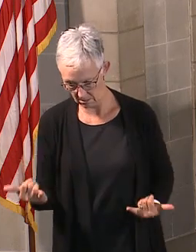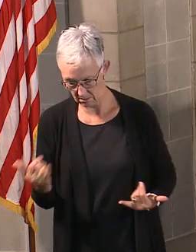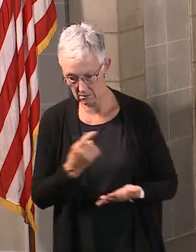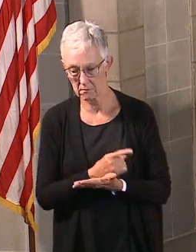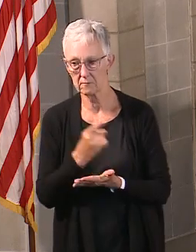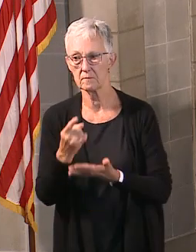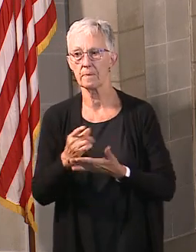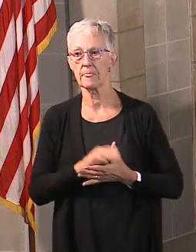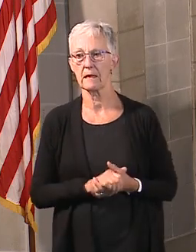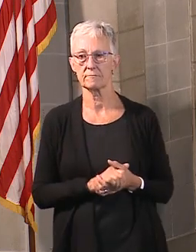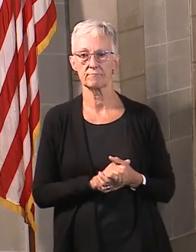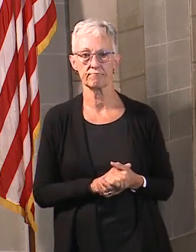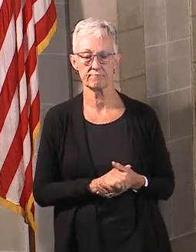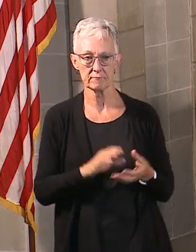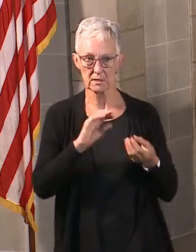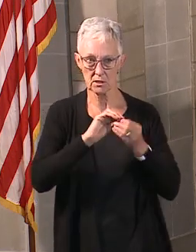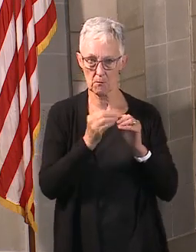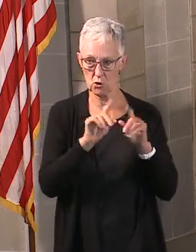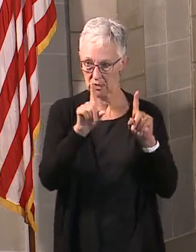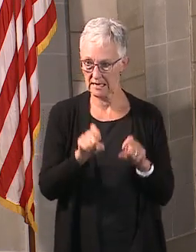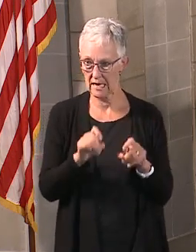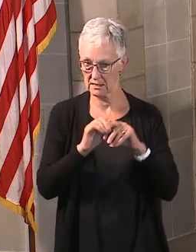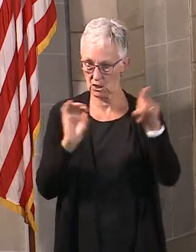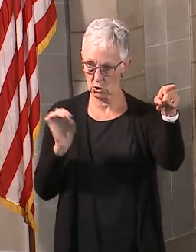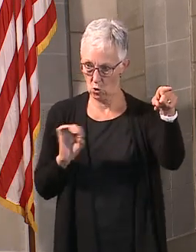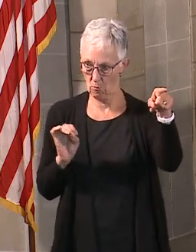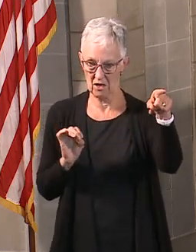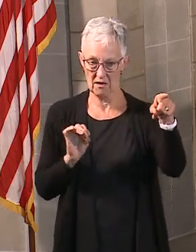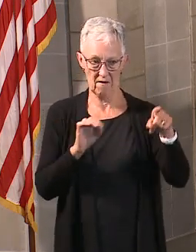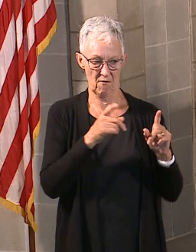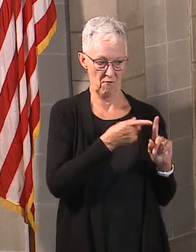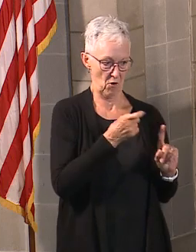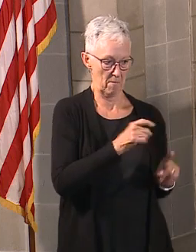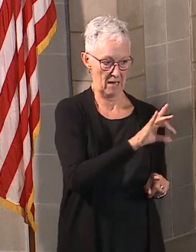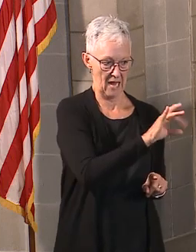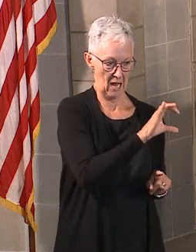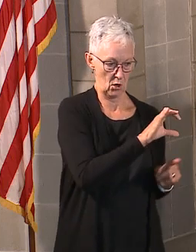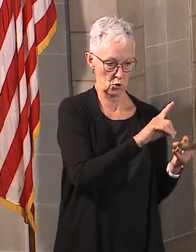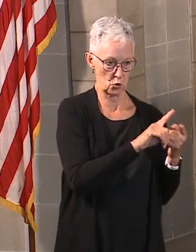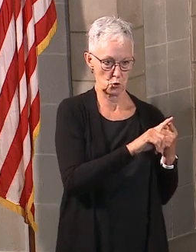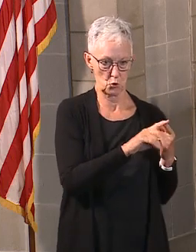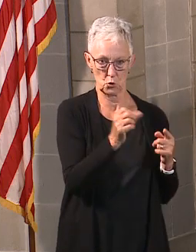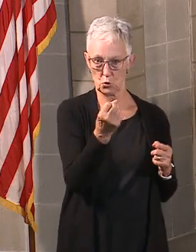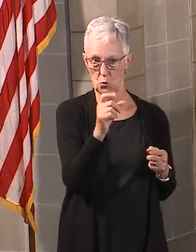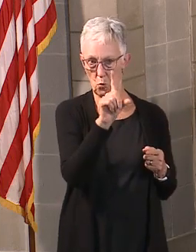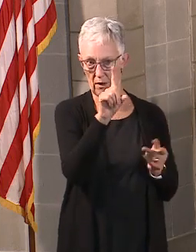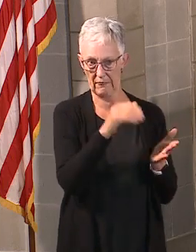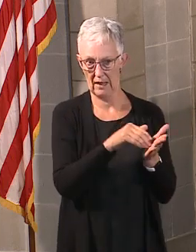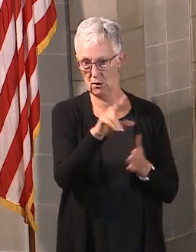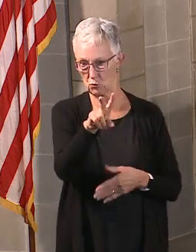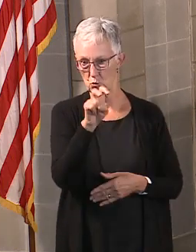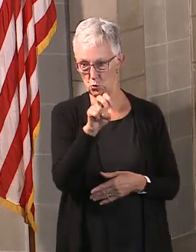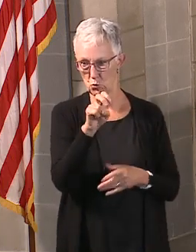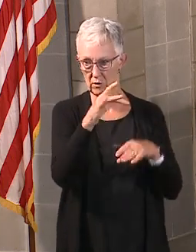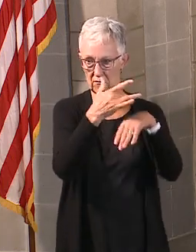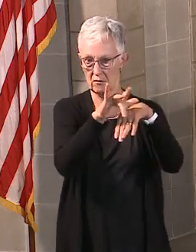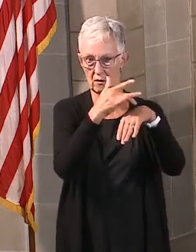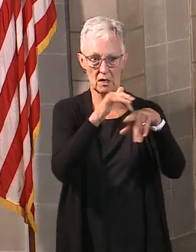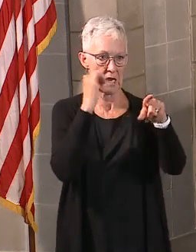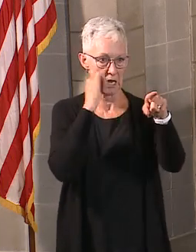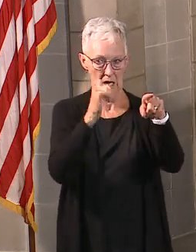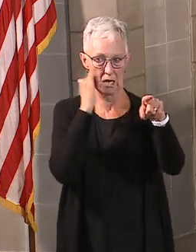of tests in Omaha up. We're expanding them from about 800 slots a day to 1,200 slots a day. And we're also looking for a second location,